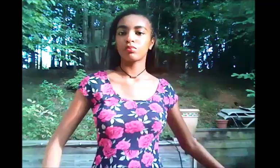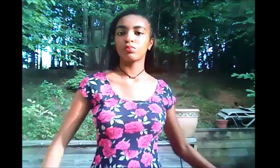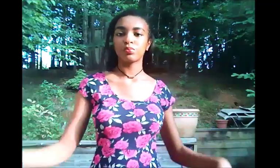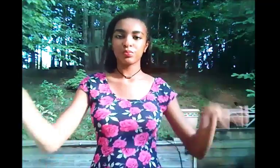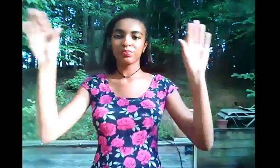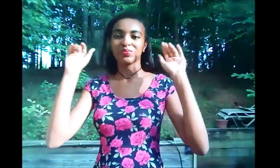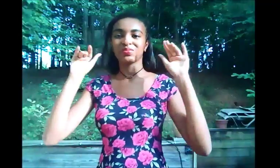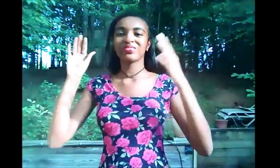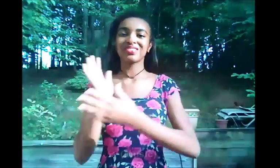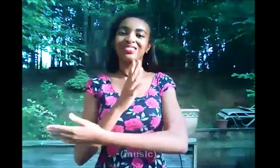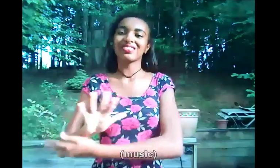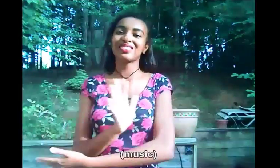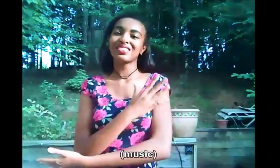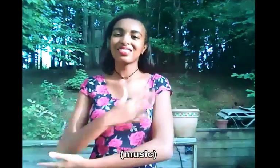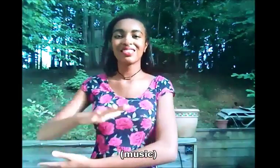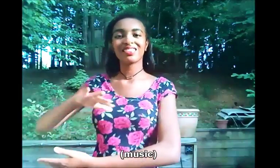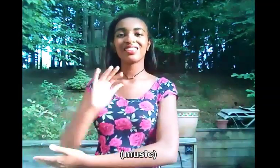the bass oh yeah